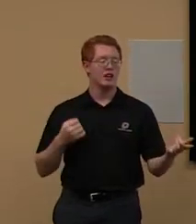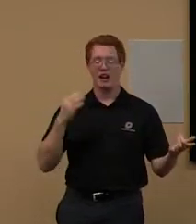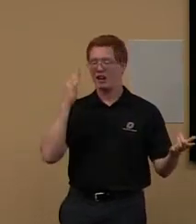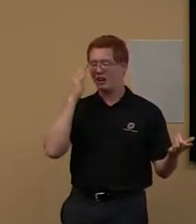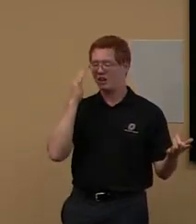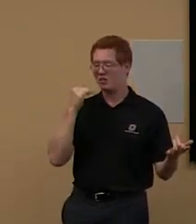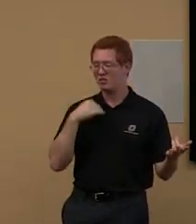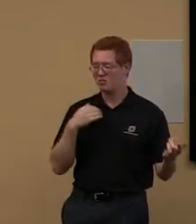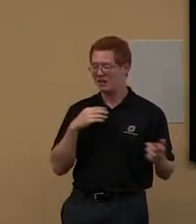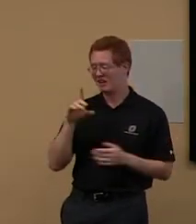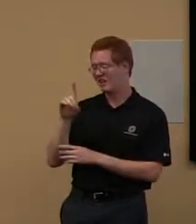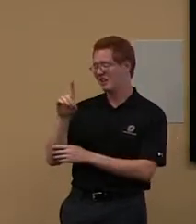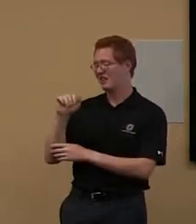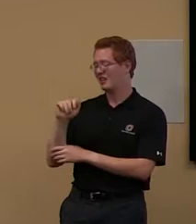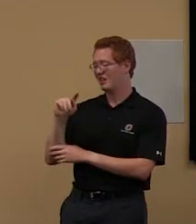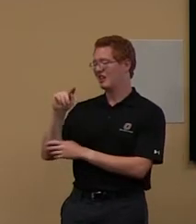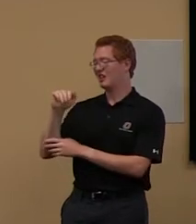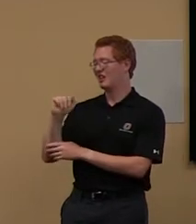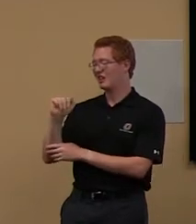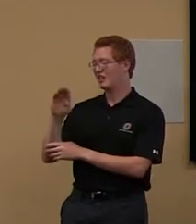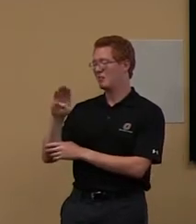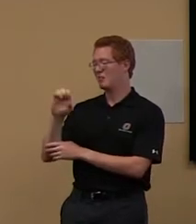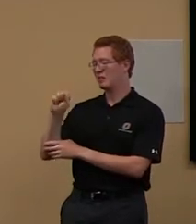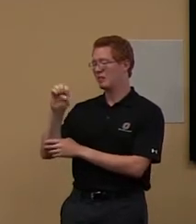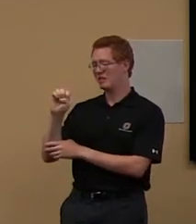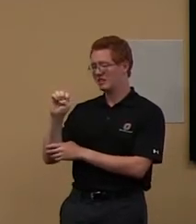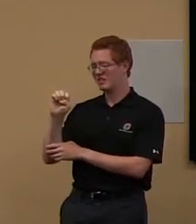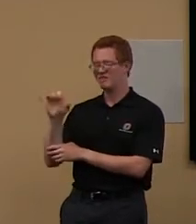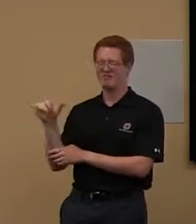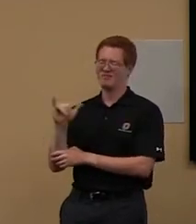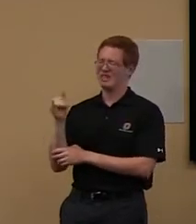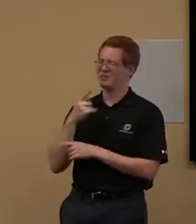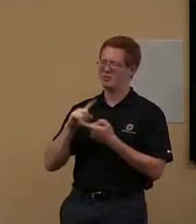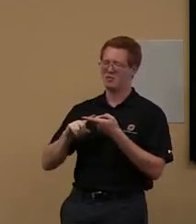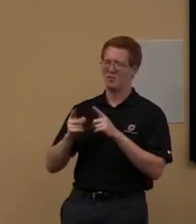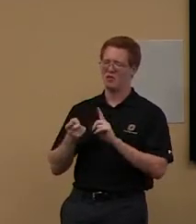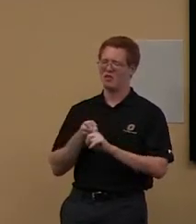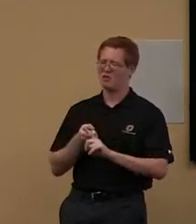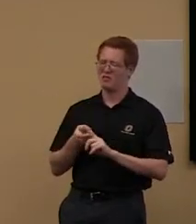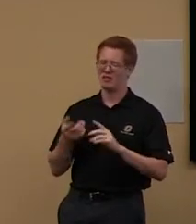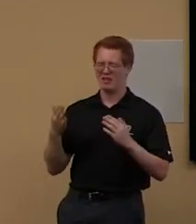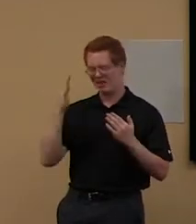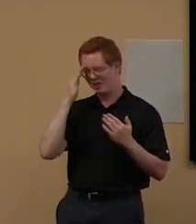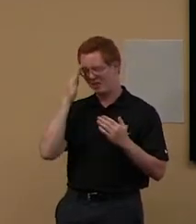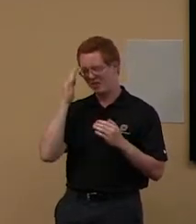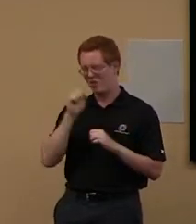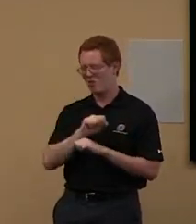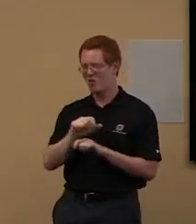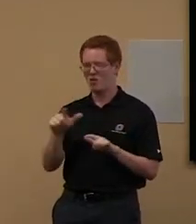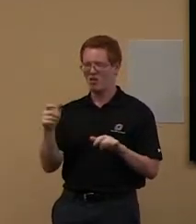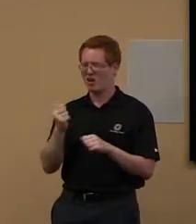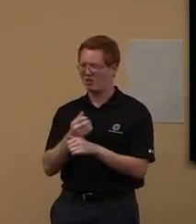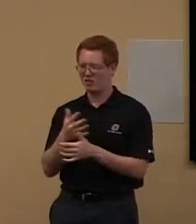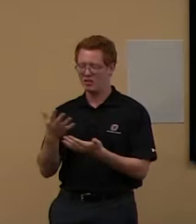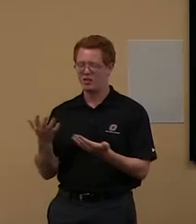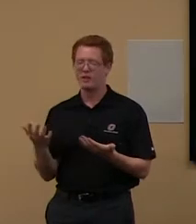know them really, really well. Um, but I just helped somebody today, for instance, who, um, who was in computer science.